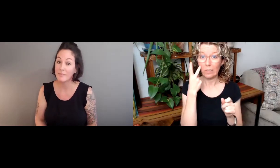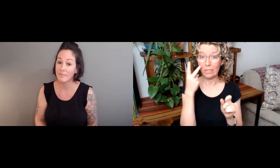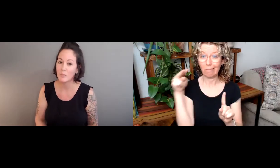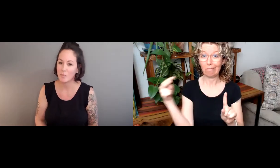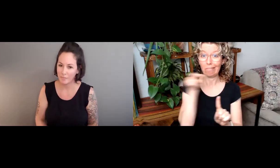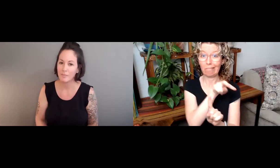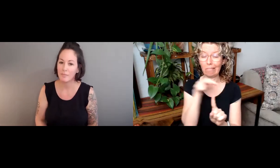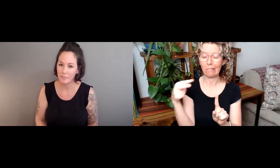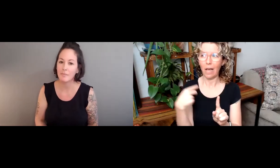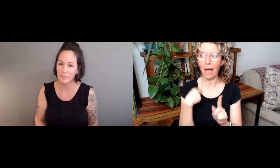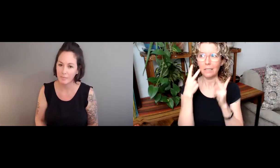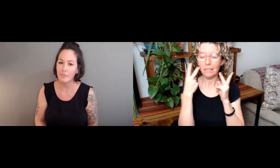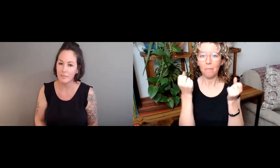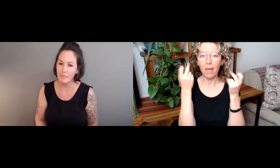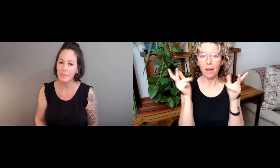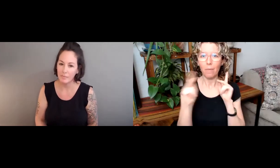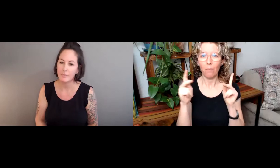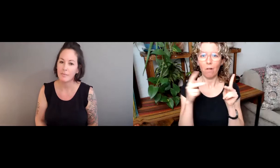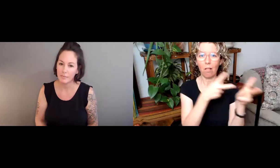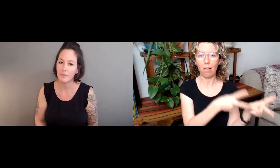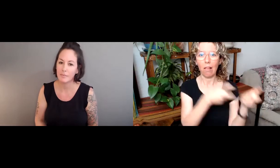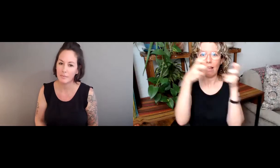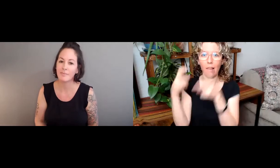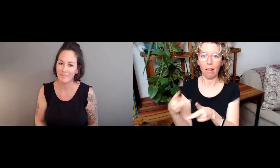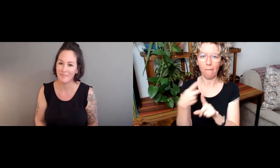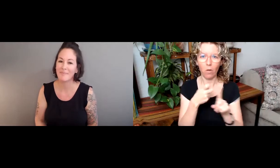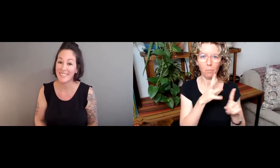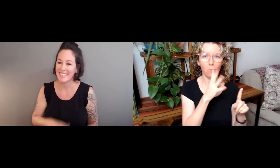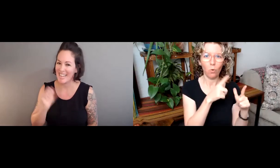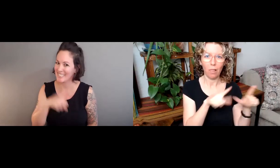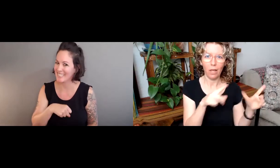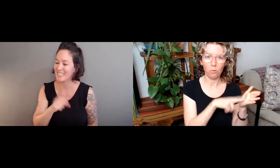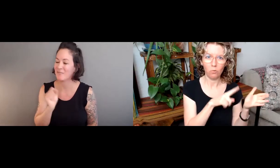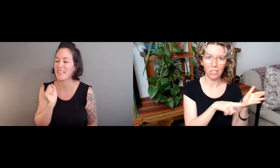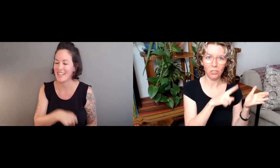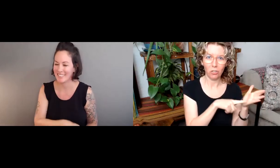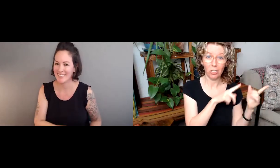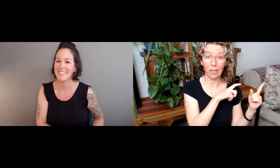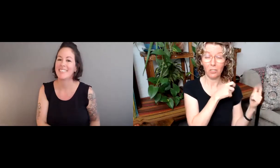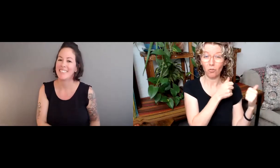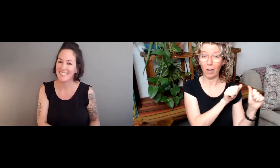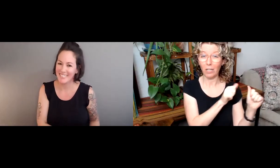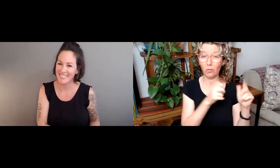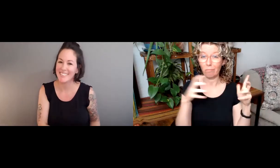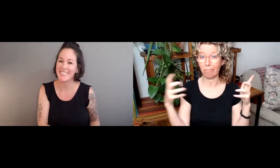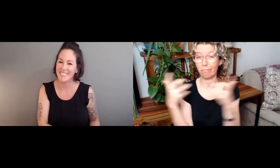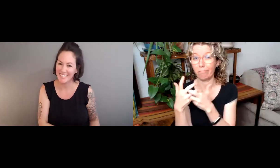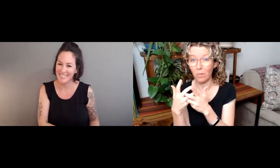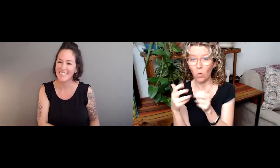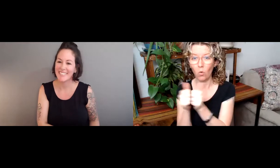And the tools we use are going to be different for spoken versus sign language. But it seems that there's a lot